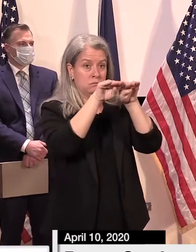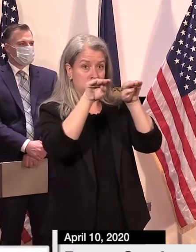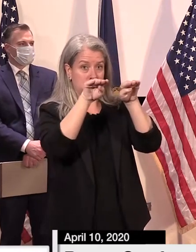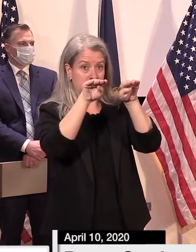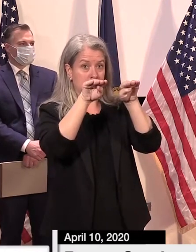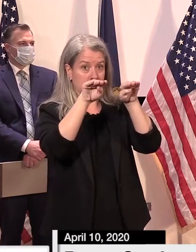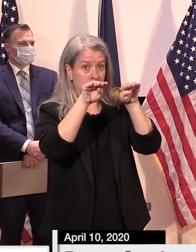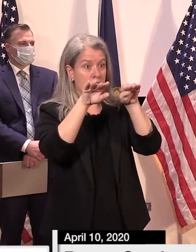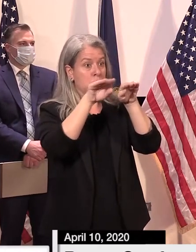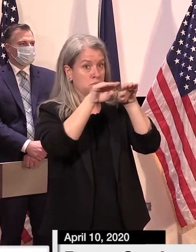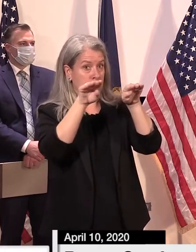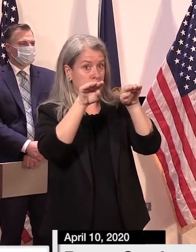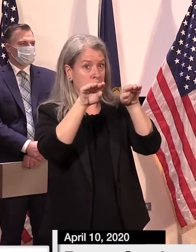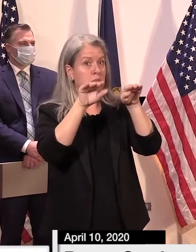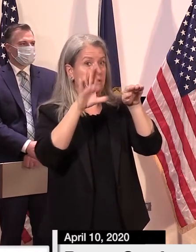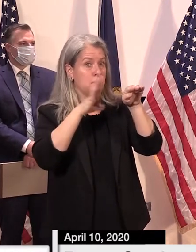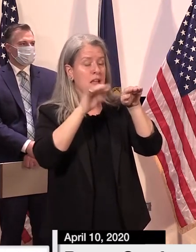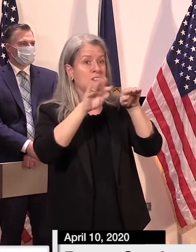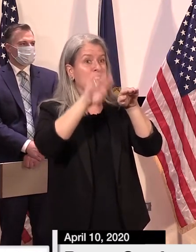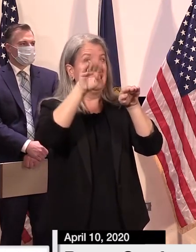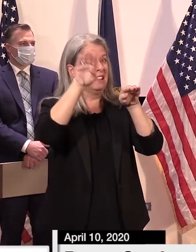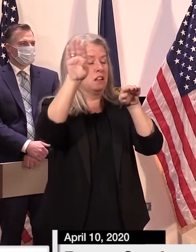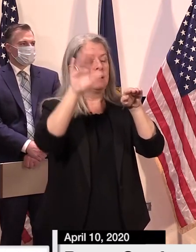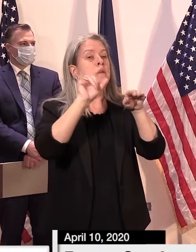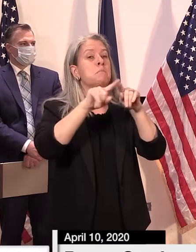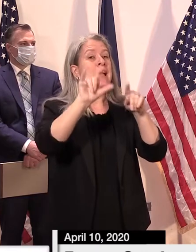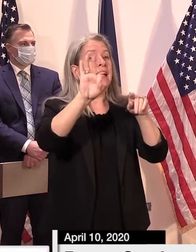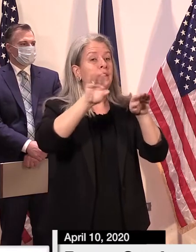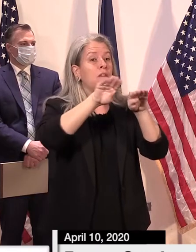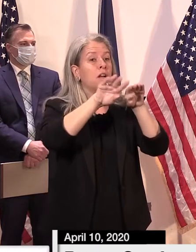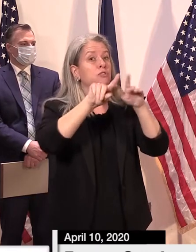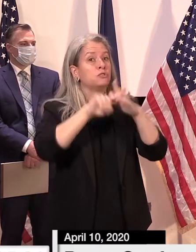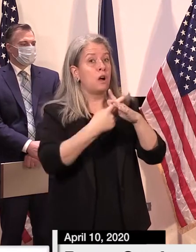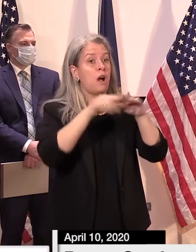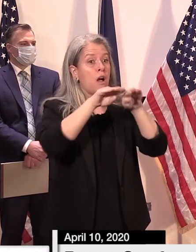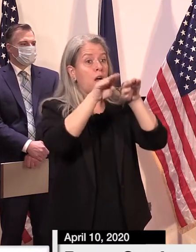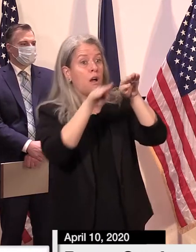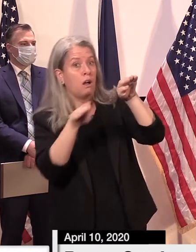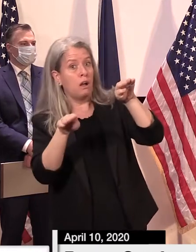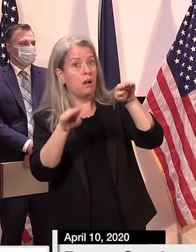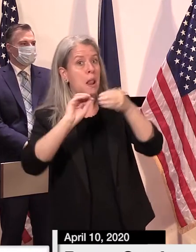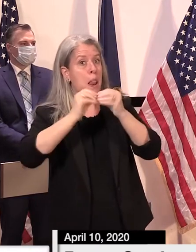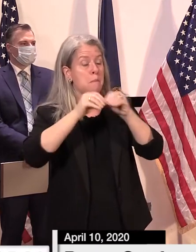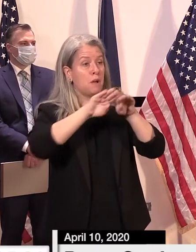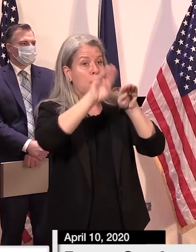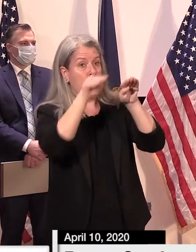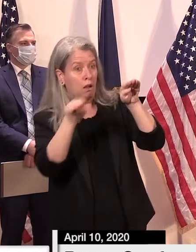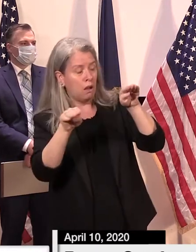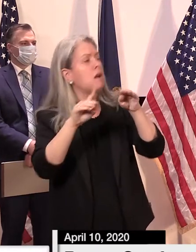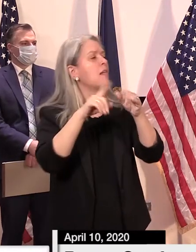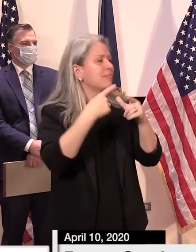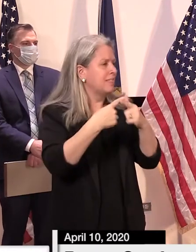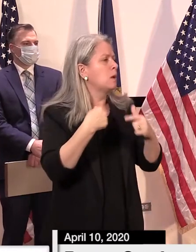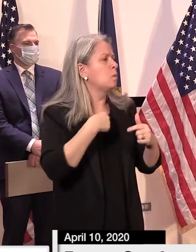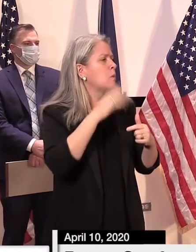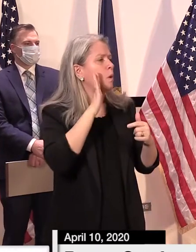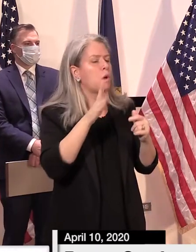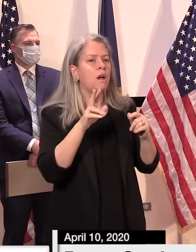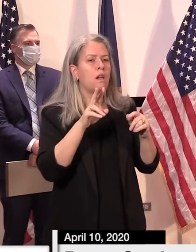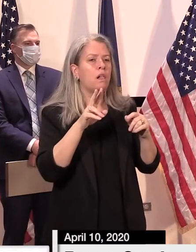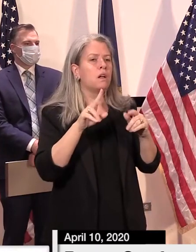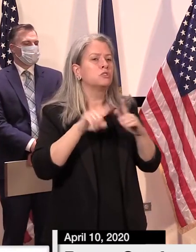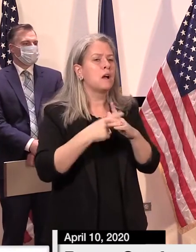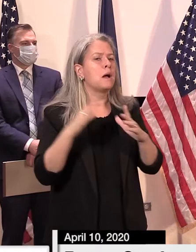we will open the spigot, just one quarter turn at a time, to get folks back to work in a measured way that's responsible